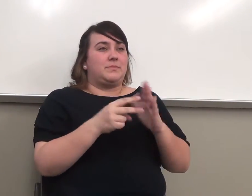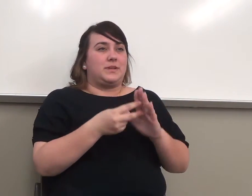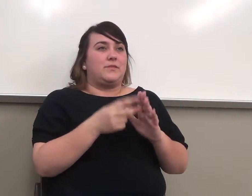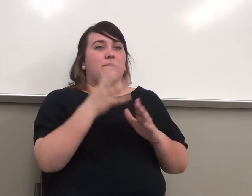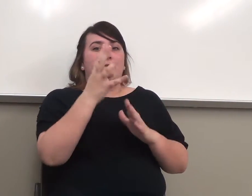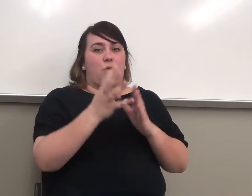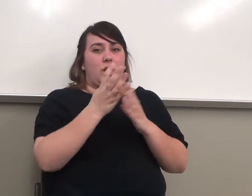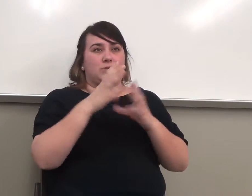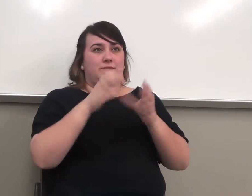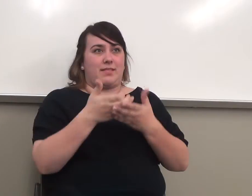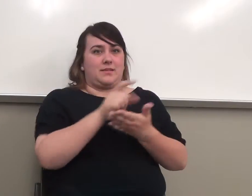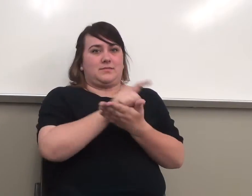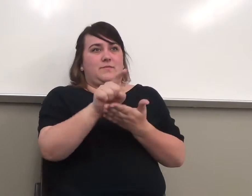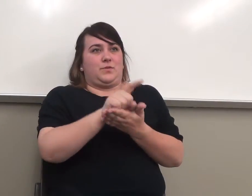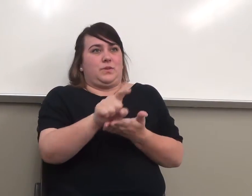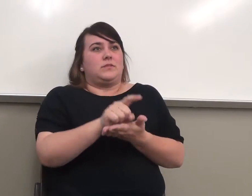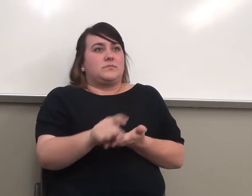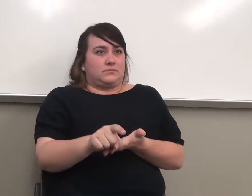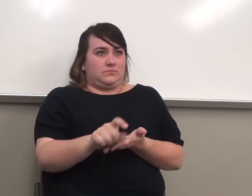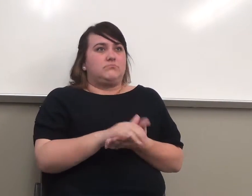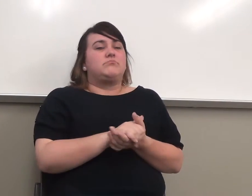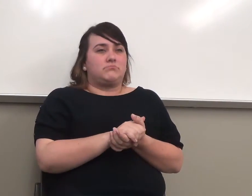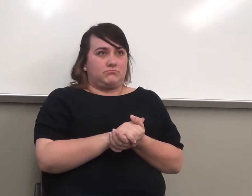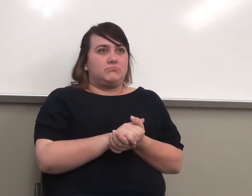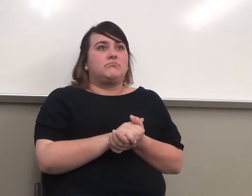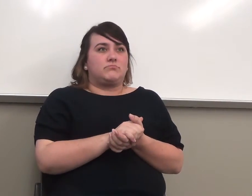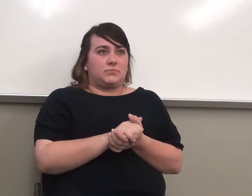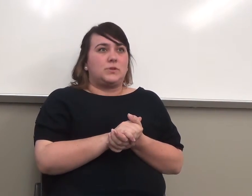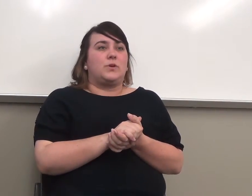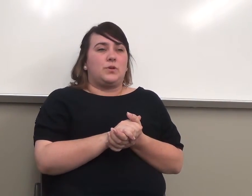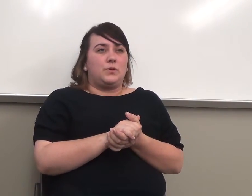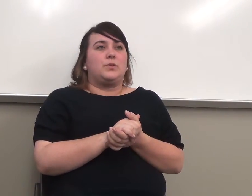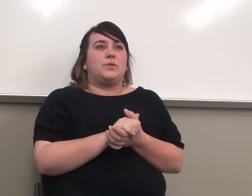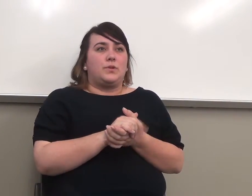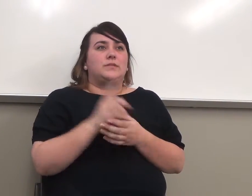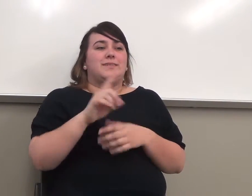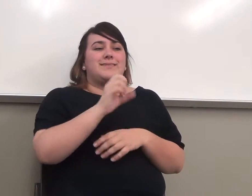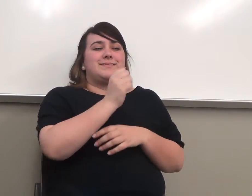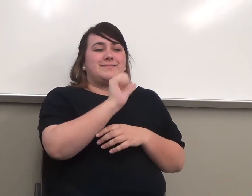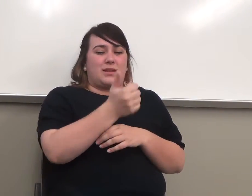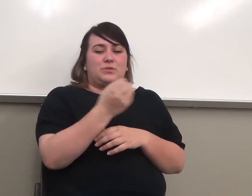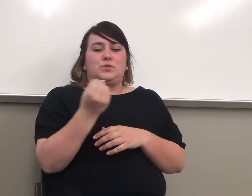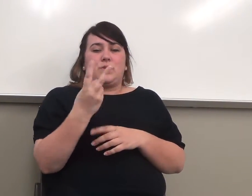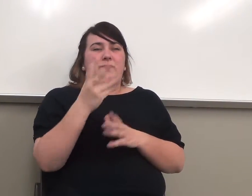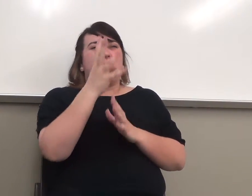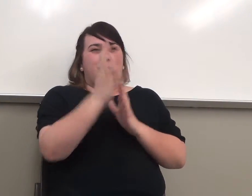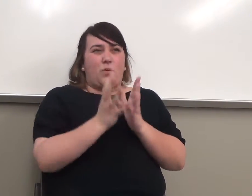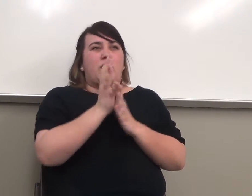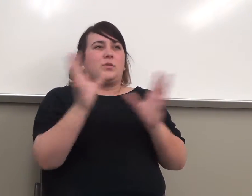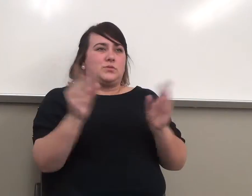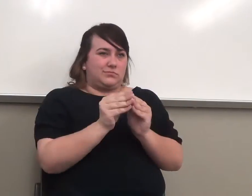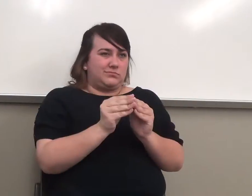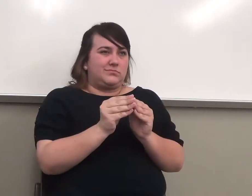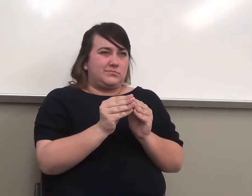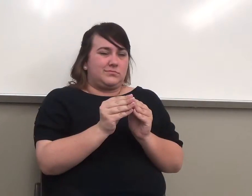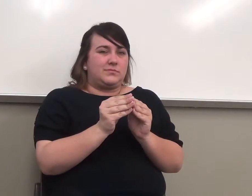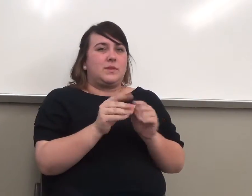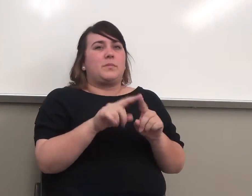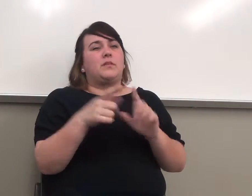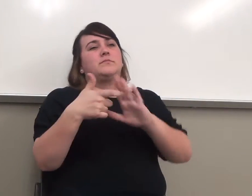hours per week in the classroom. So this is a 10 to 12 class. It's a four-hour class. But, like I said, they require that we give